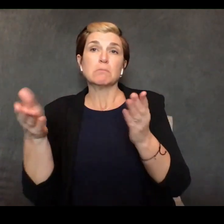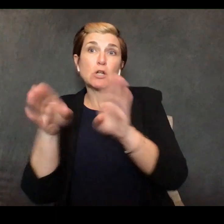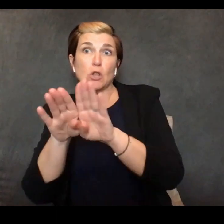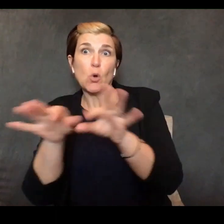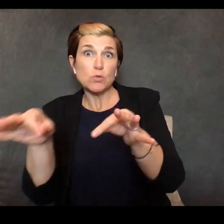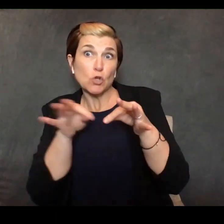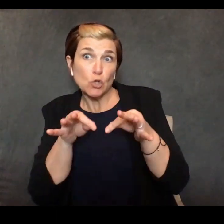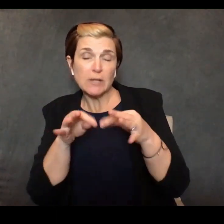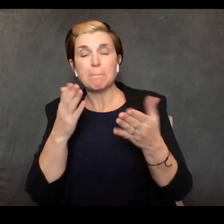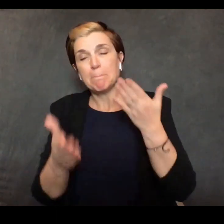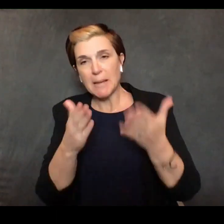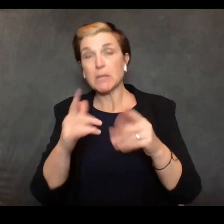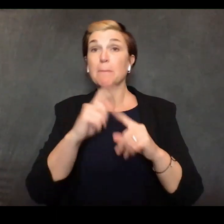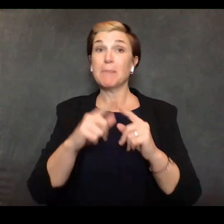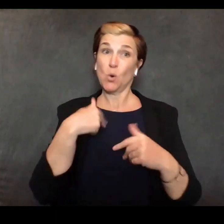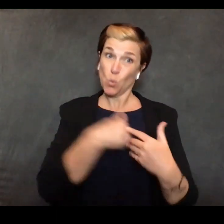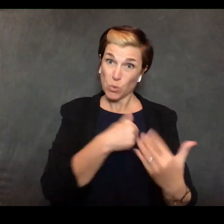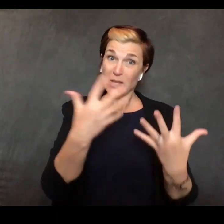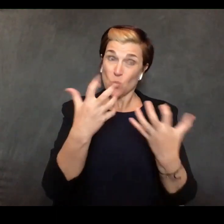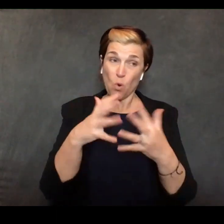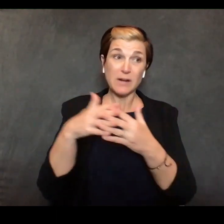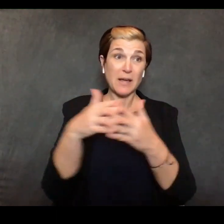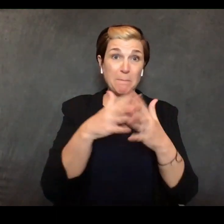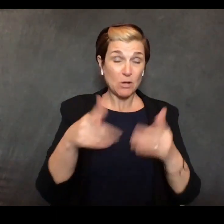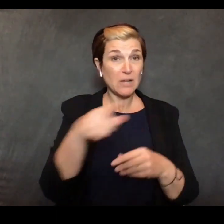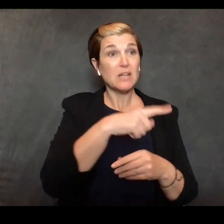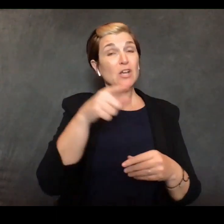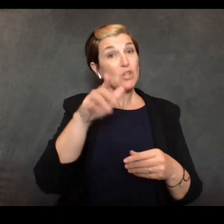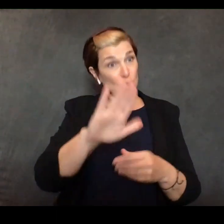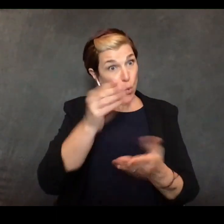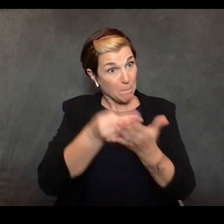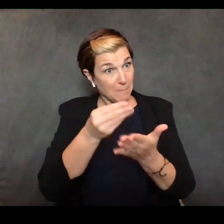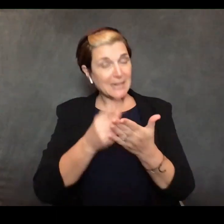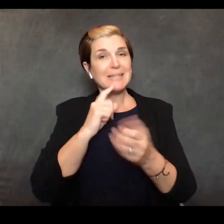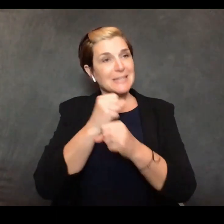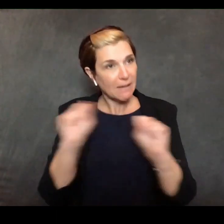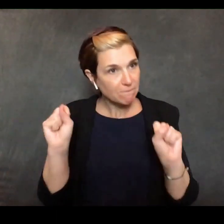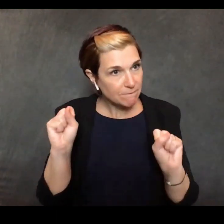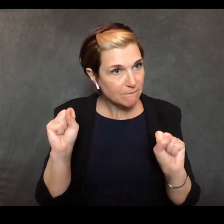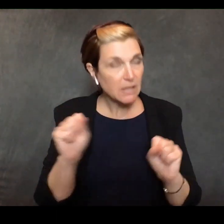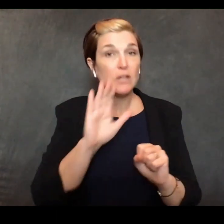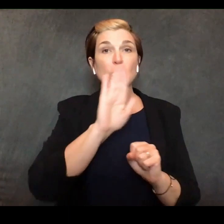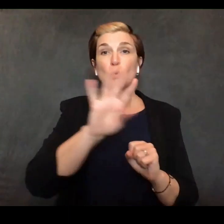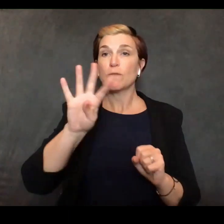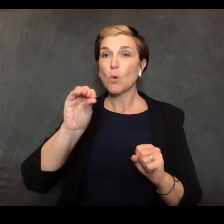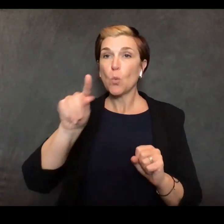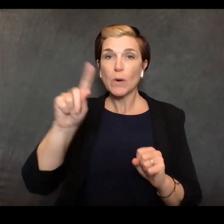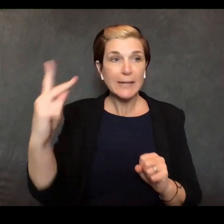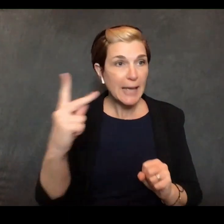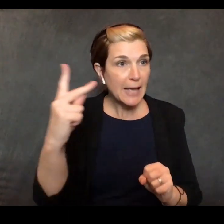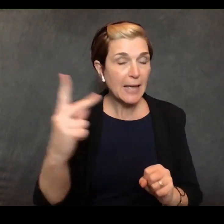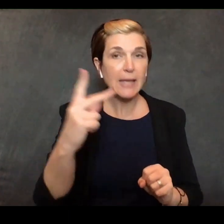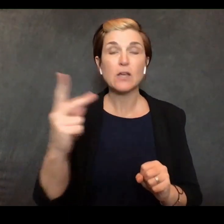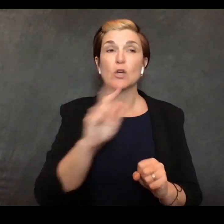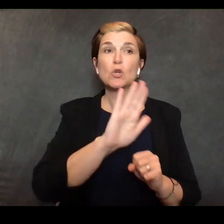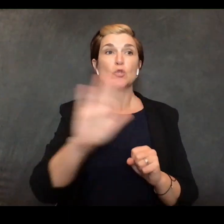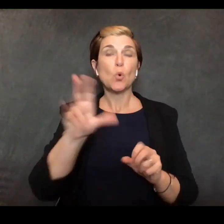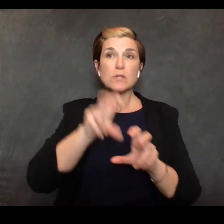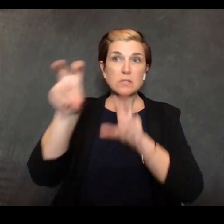make sure that they have access to their money at their banks to the money in their 401ks and to the money in stocks so i want to just